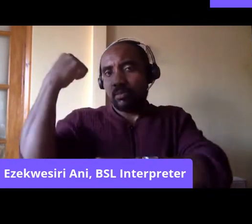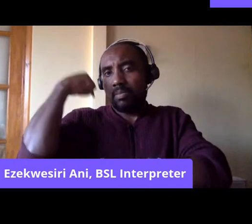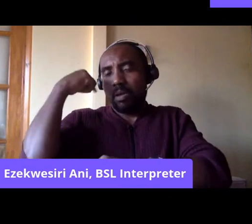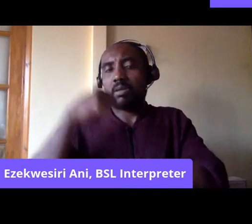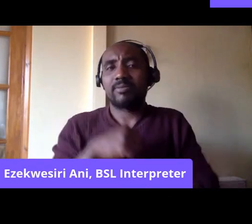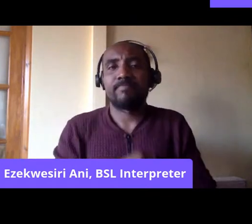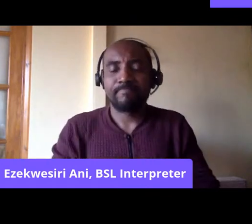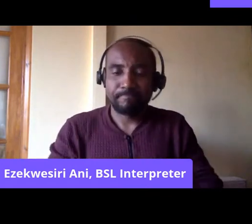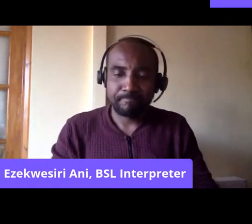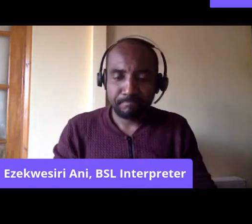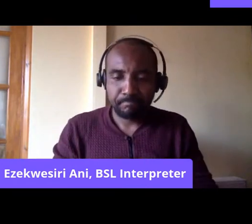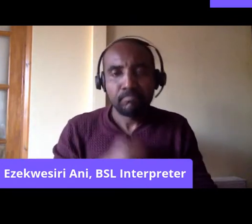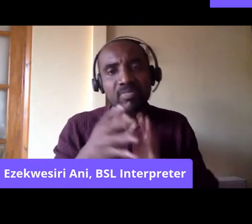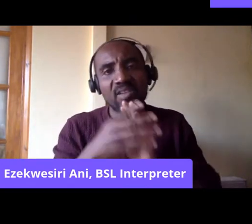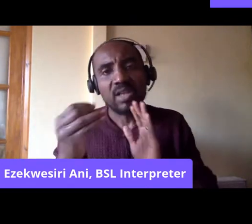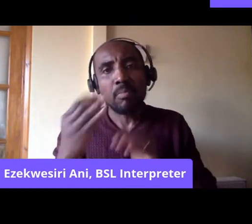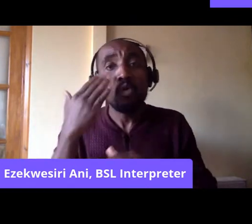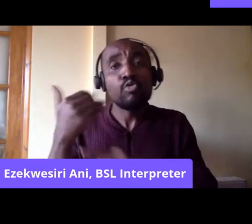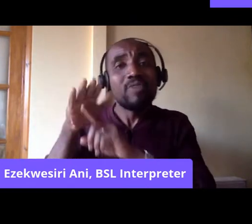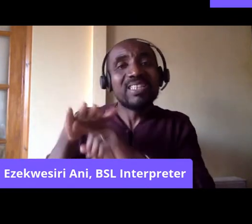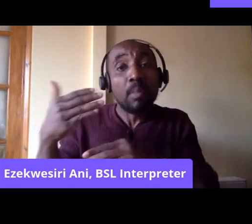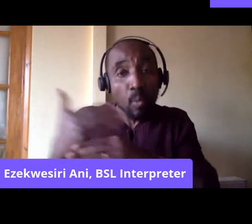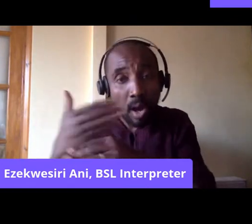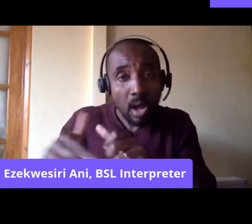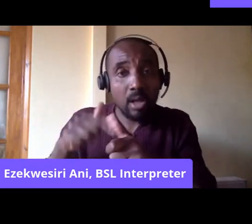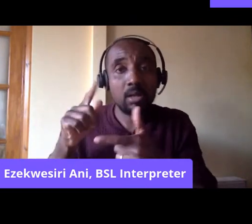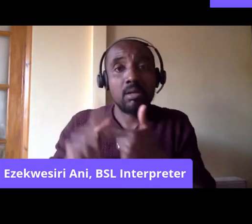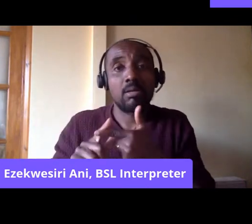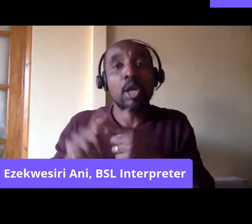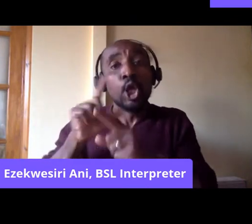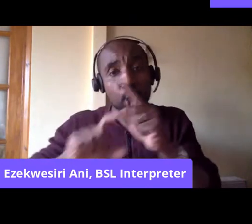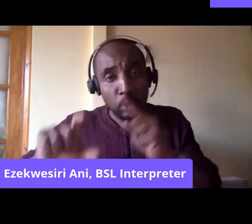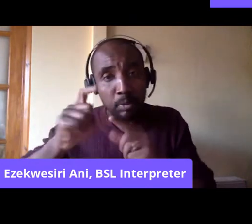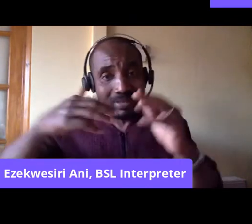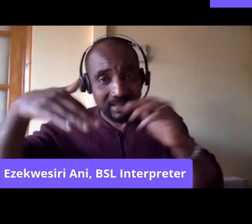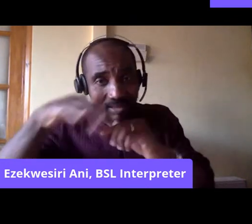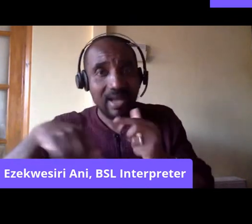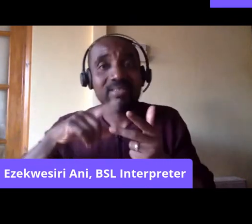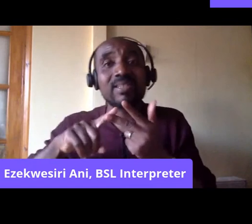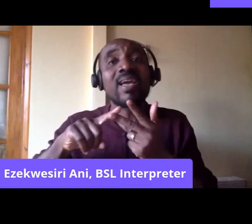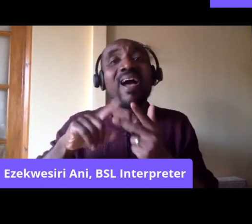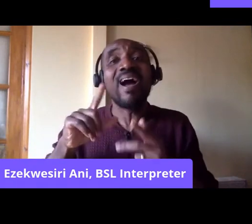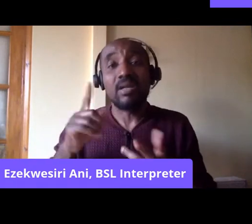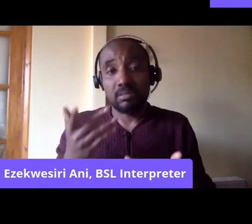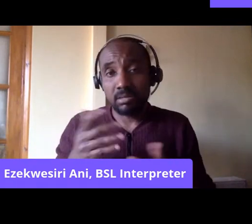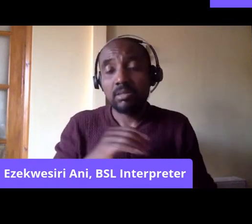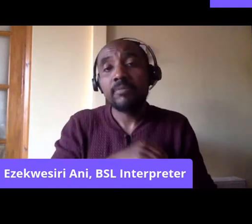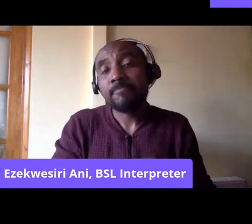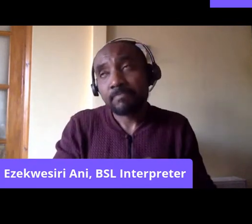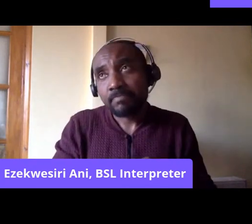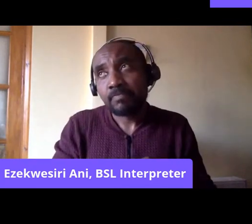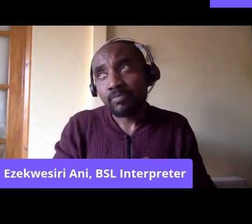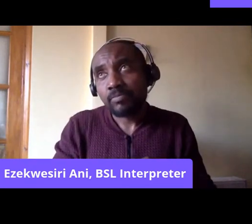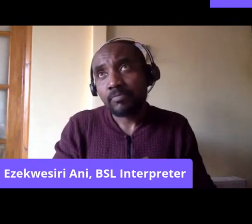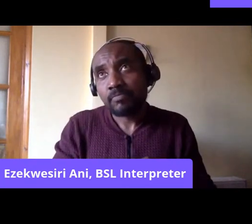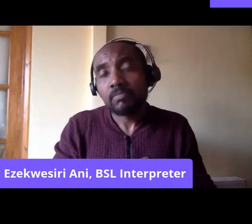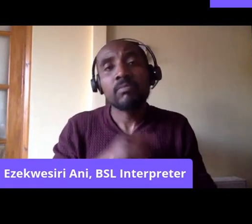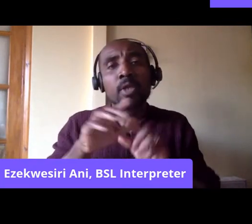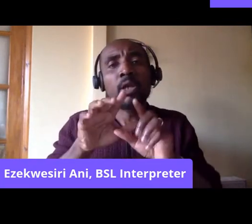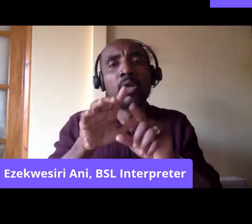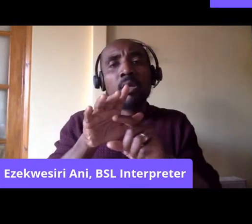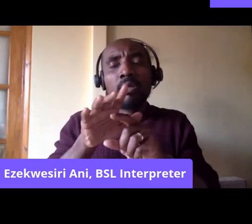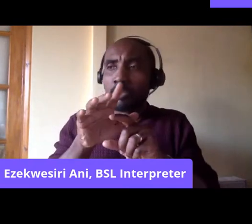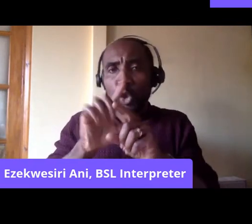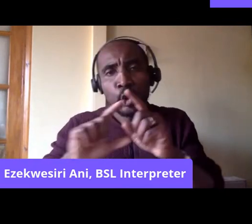related to things like racism in the workplace, but also racism in the community and the color bar, the difficulties of different communities